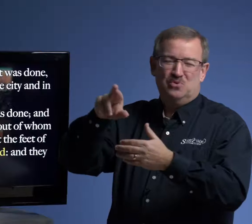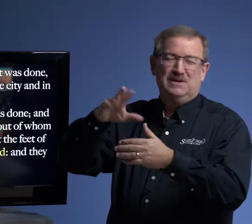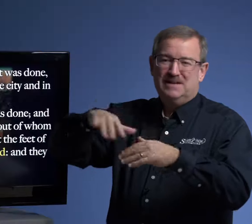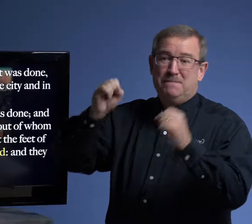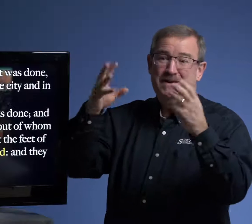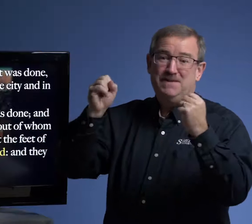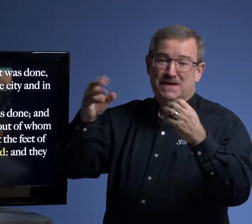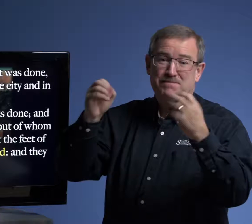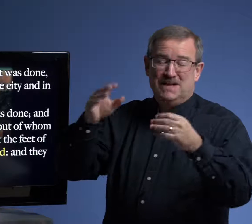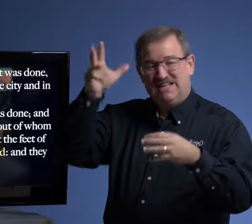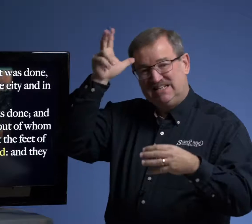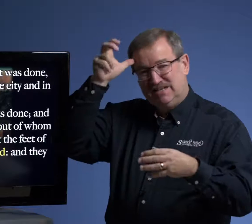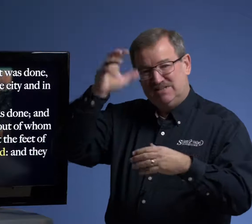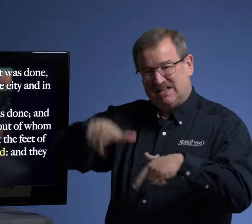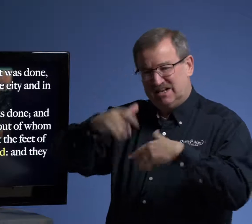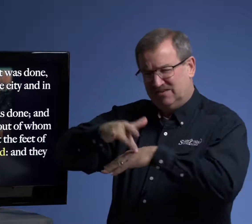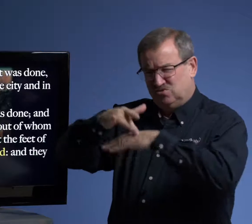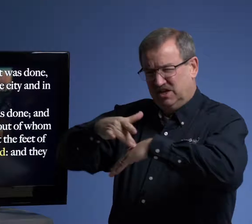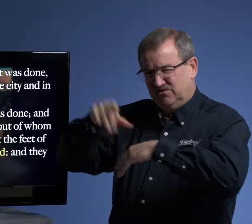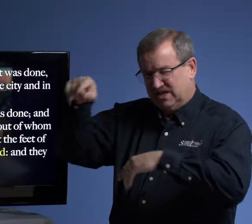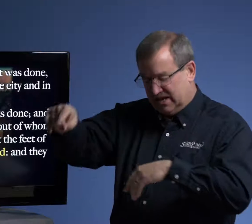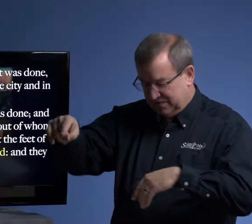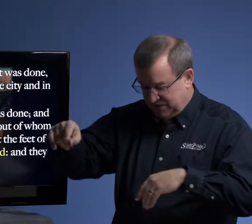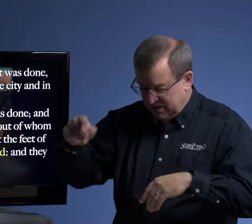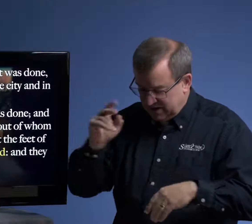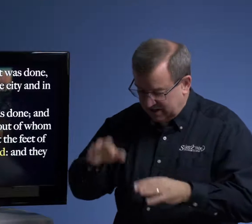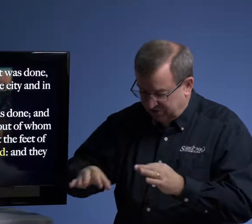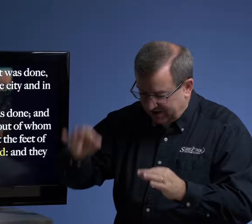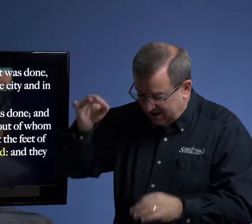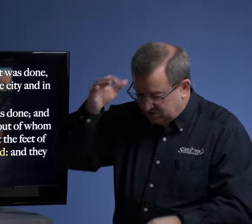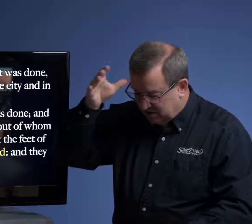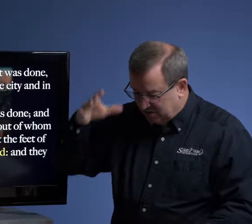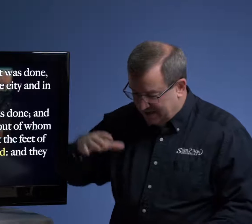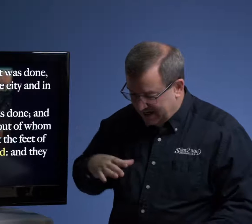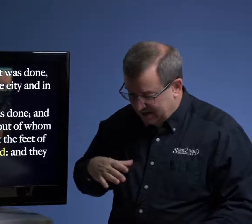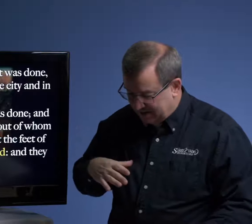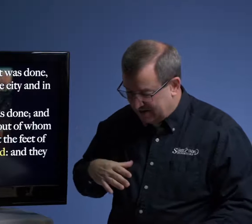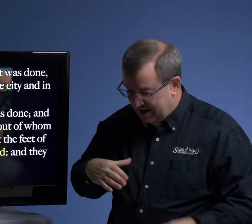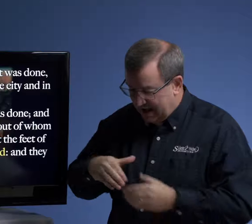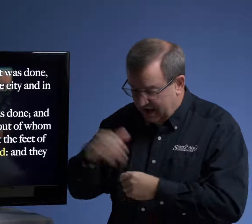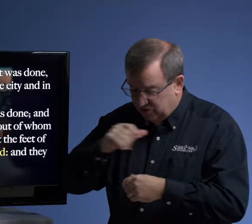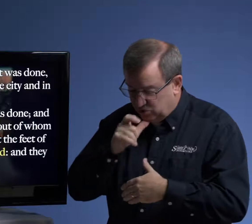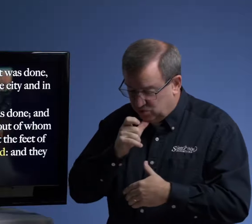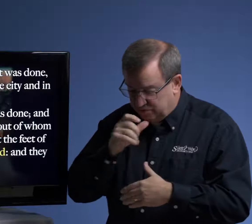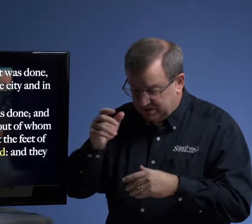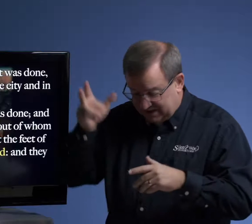or many, many, many demons had lived in him. They found the man out of whom the